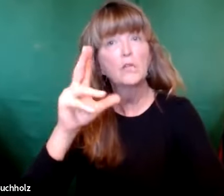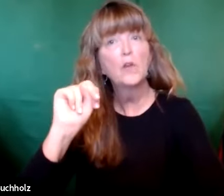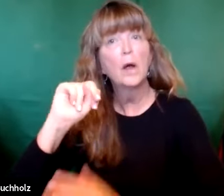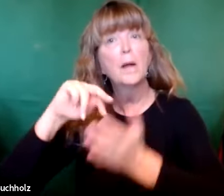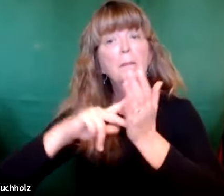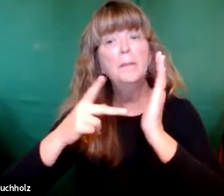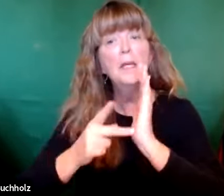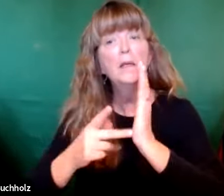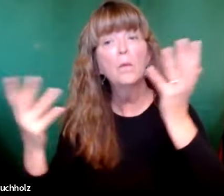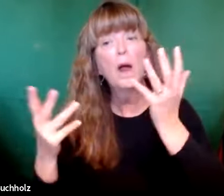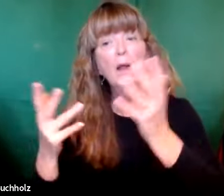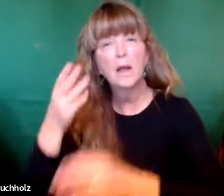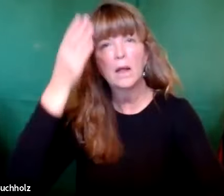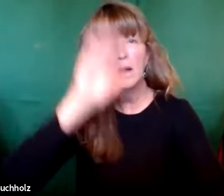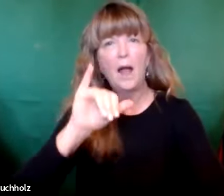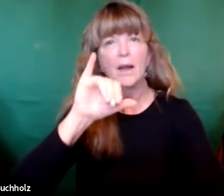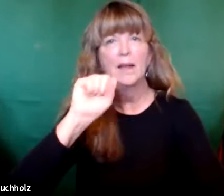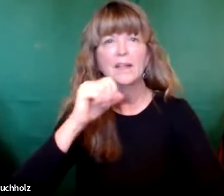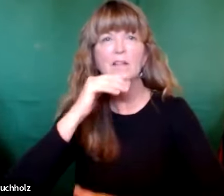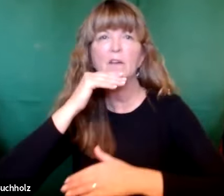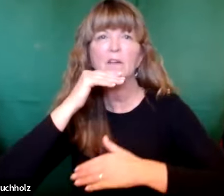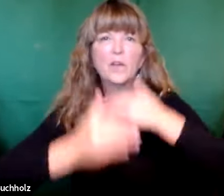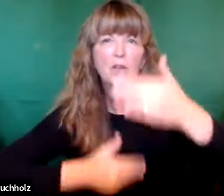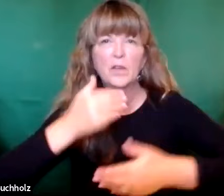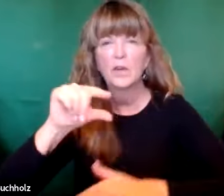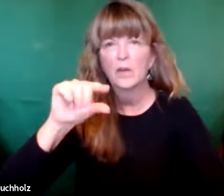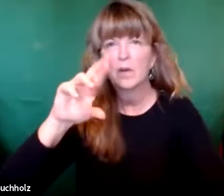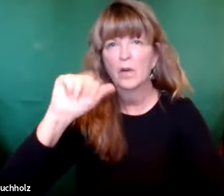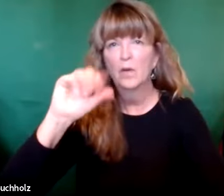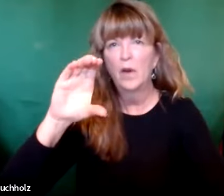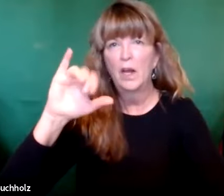John. And the name John means God is gracious.